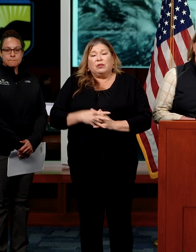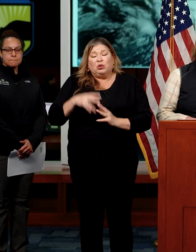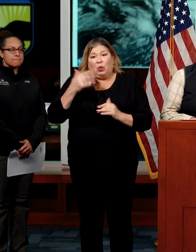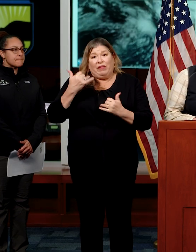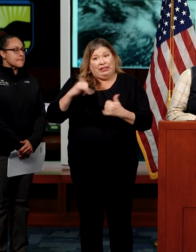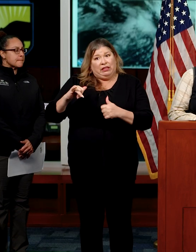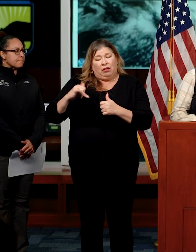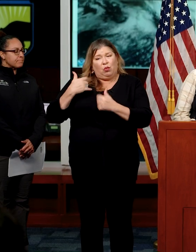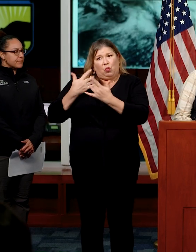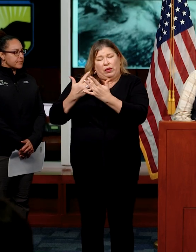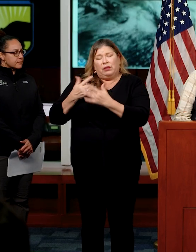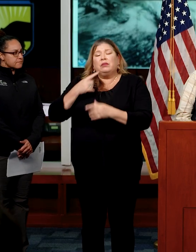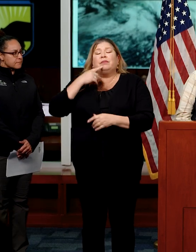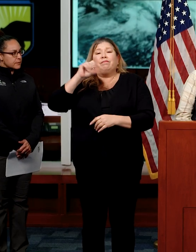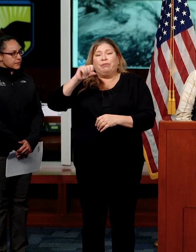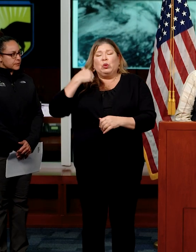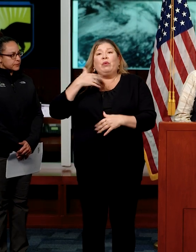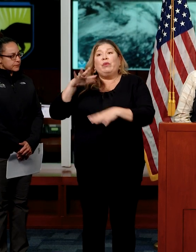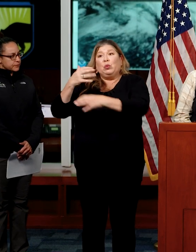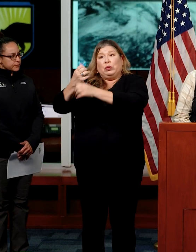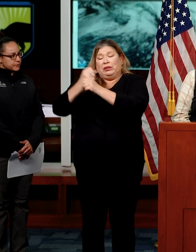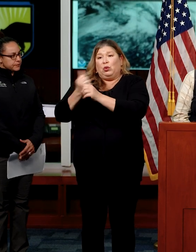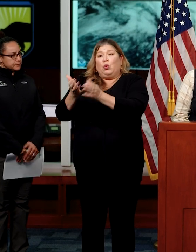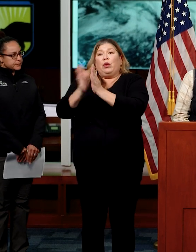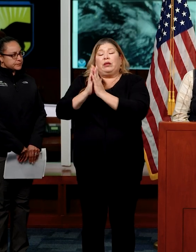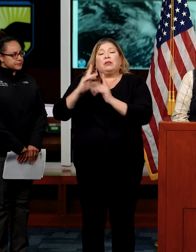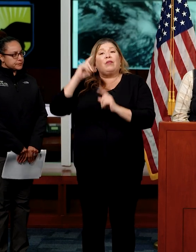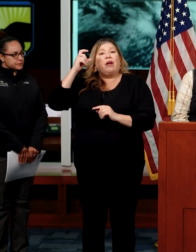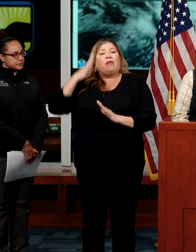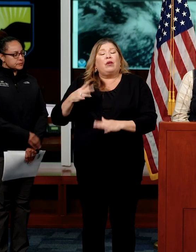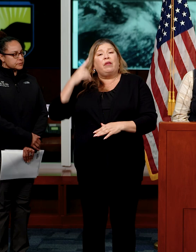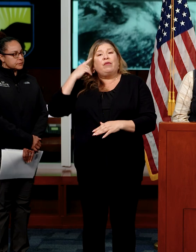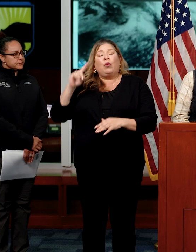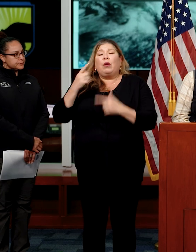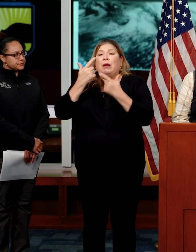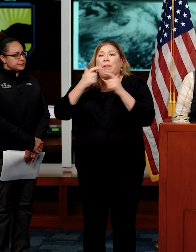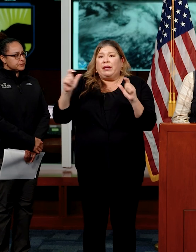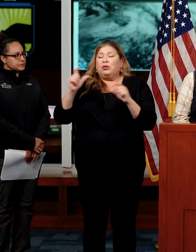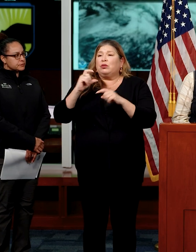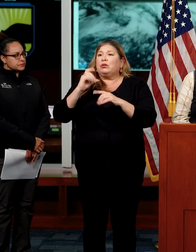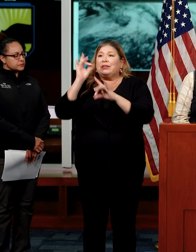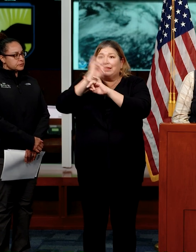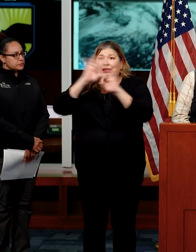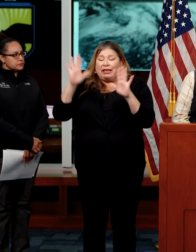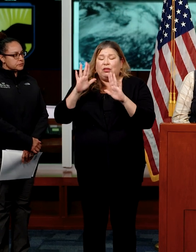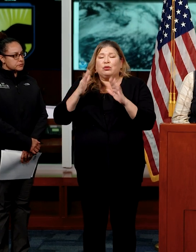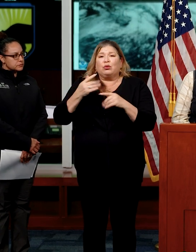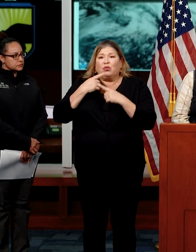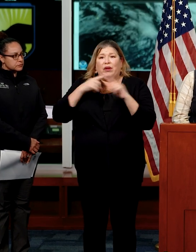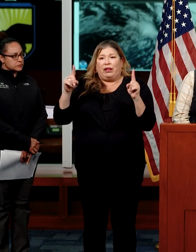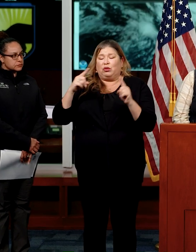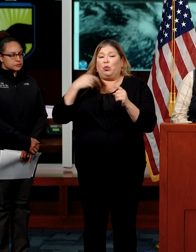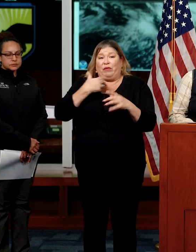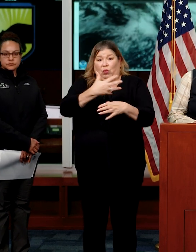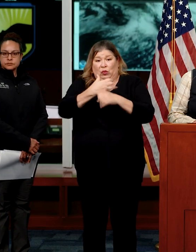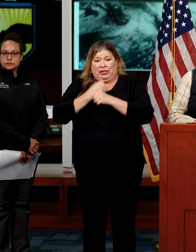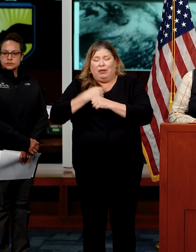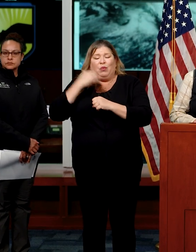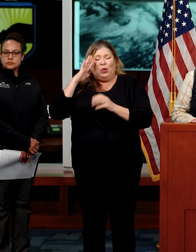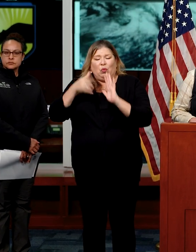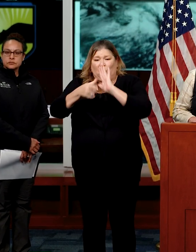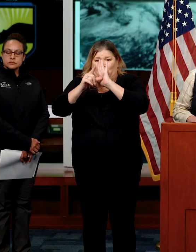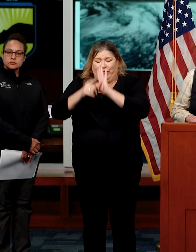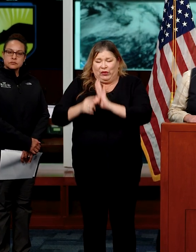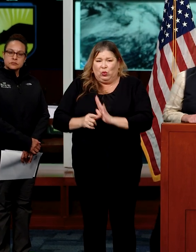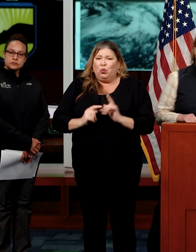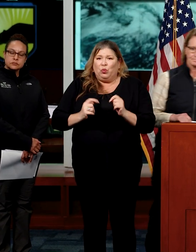is still pending. We have received the request from the governor for a major disaster declaration, and we are going to review that as quickly as possible. And